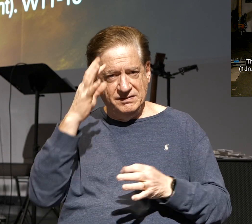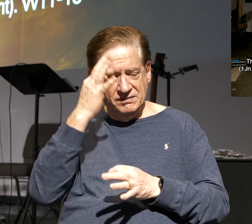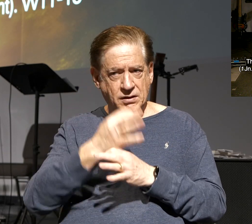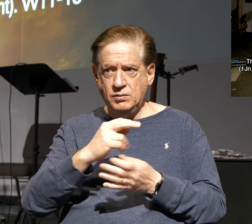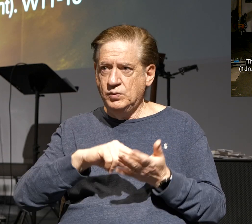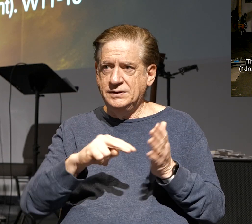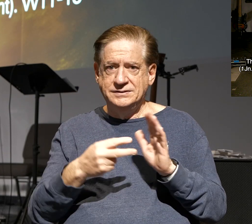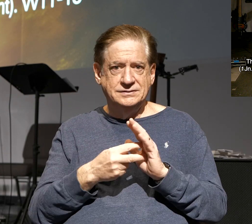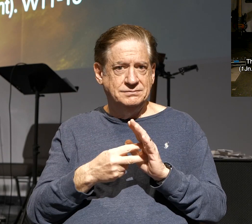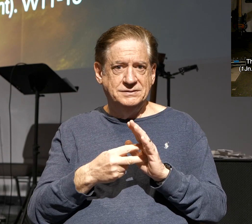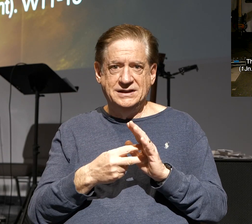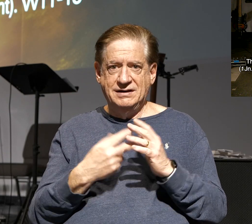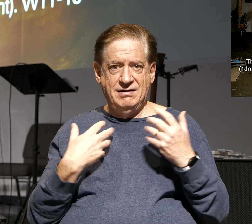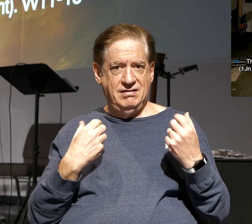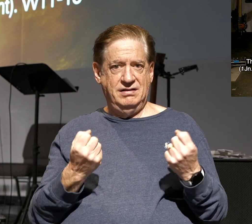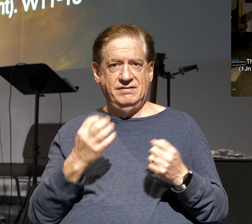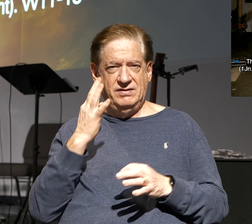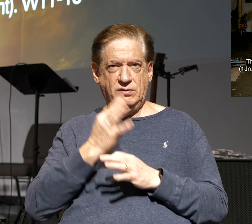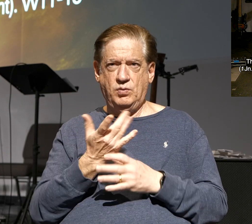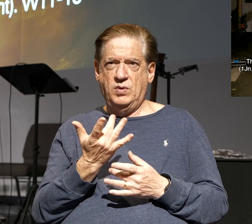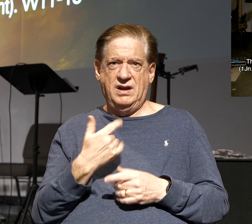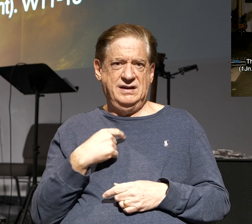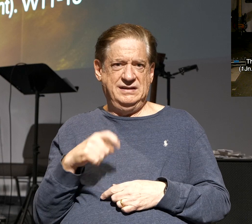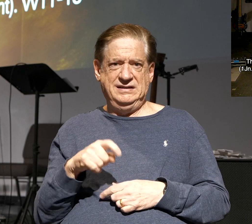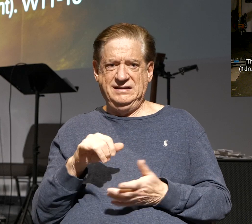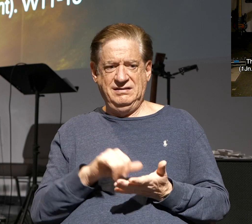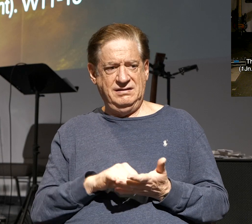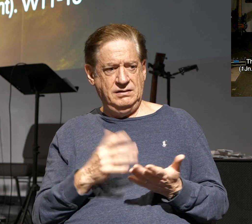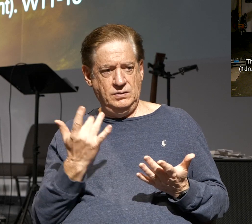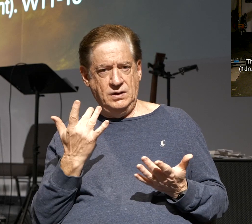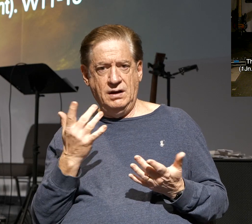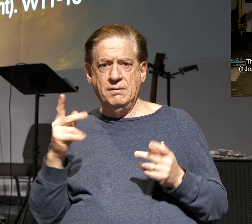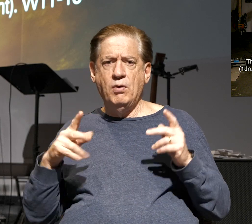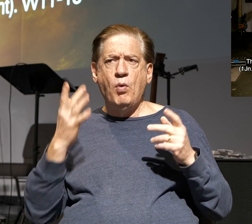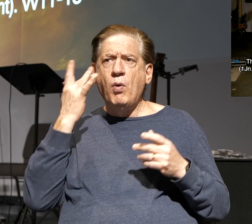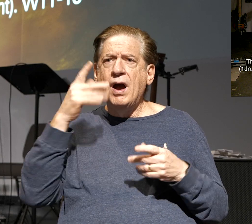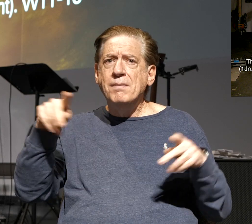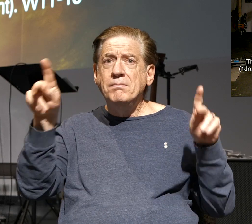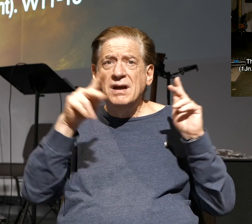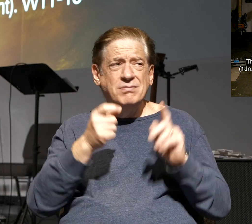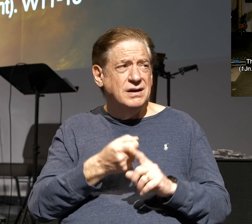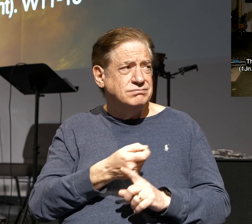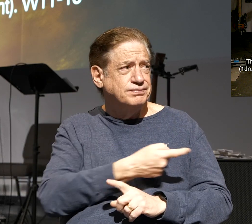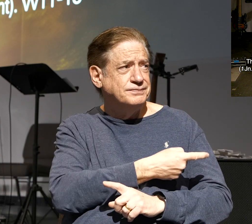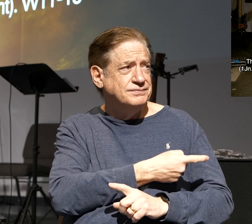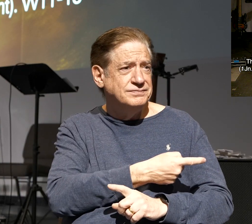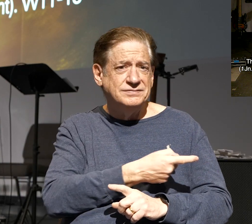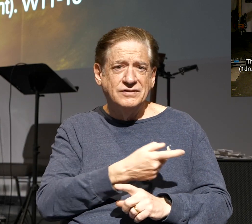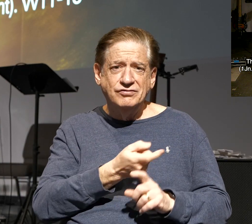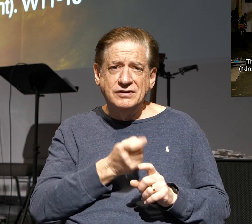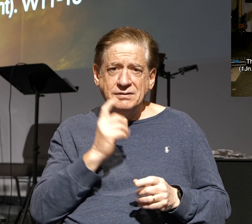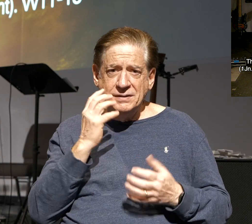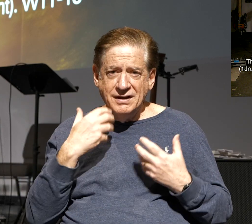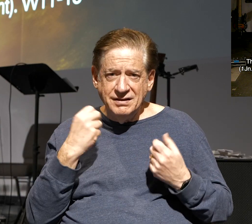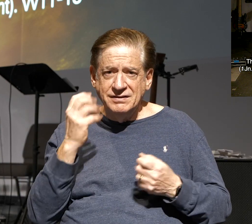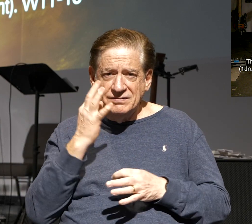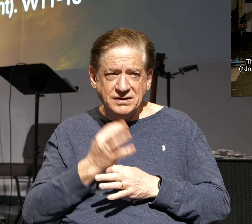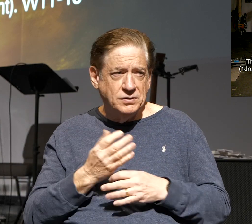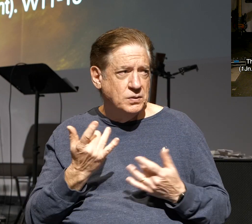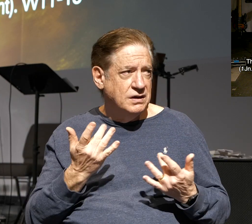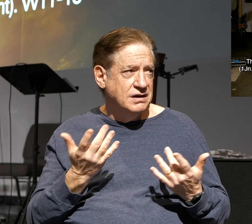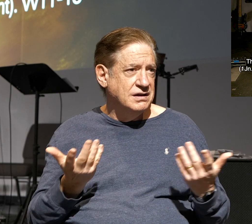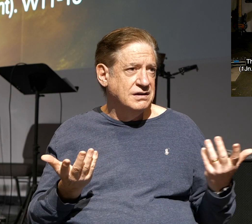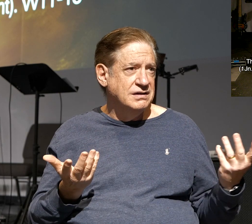healthy faith, why we need to have this healthy faith, why do people defect from the faith, and how can we have a healthy faith, Lord?